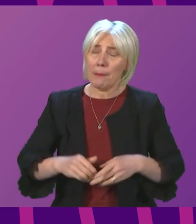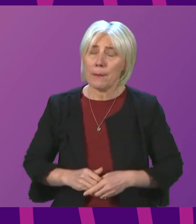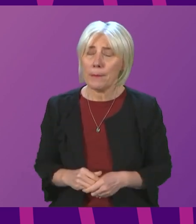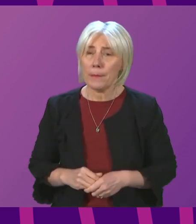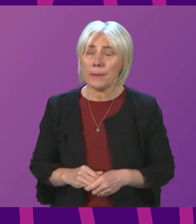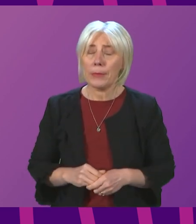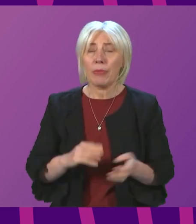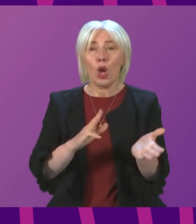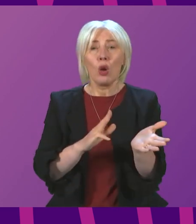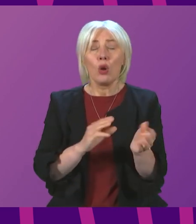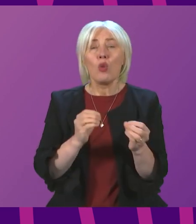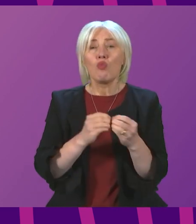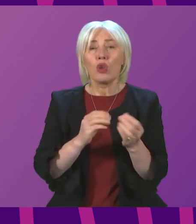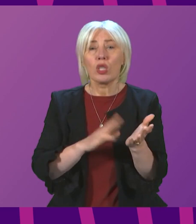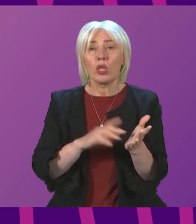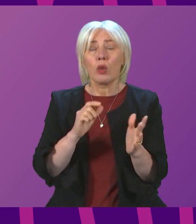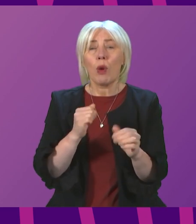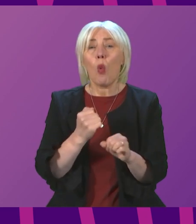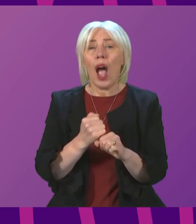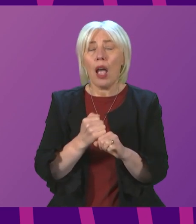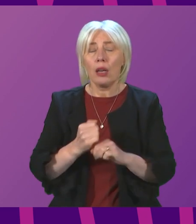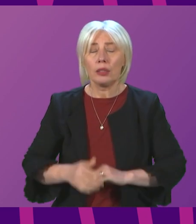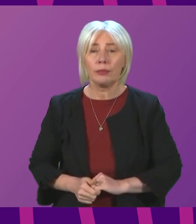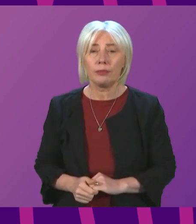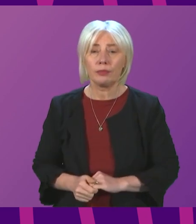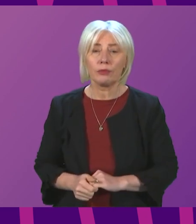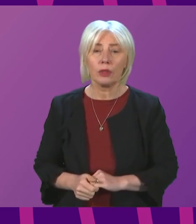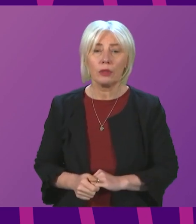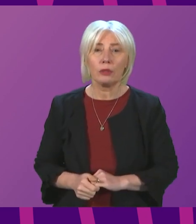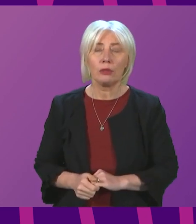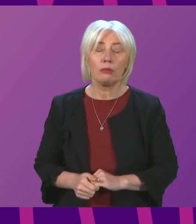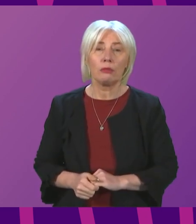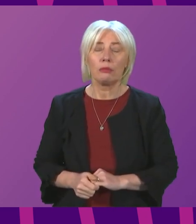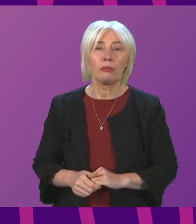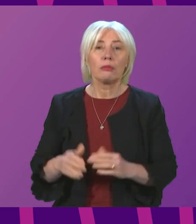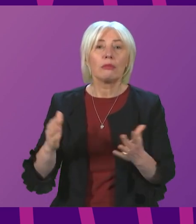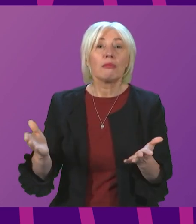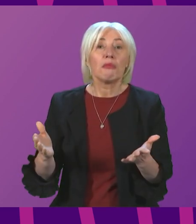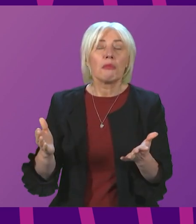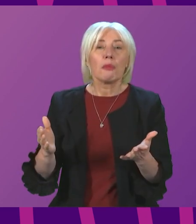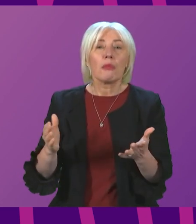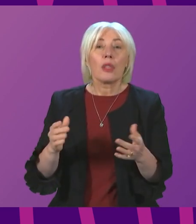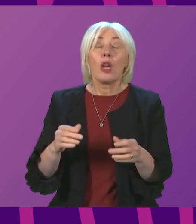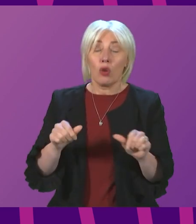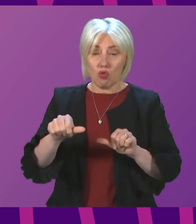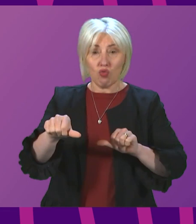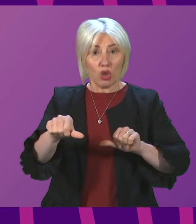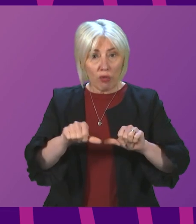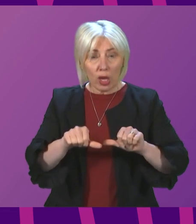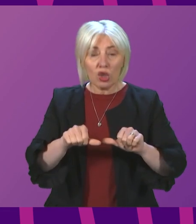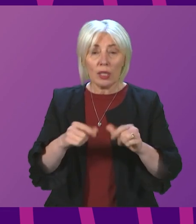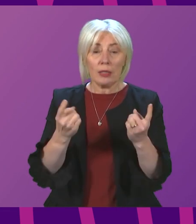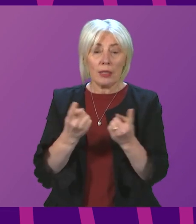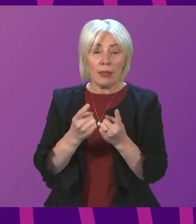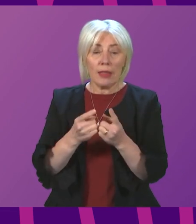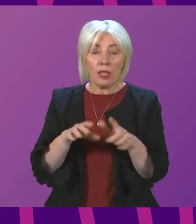by Gillian Mackay. Gillian Mackay Thank you, Presiding Officer. As restrictions and protections are eased and we